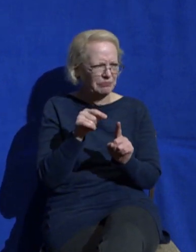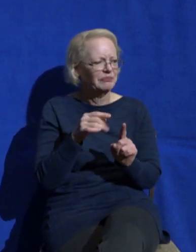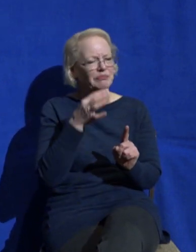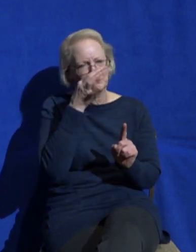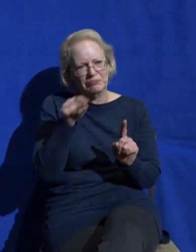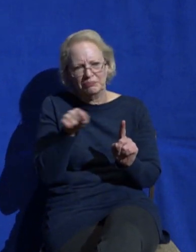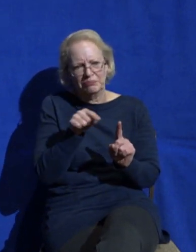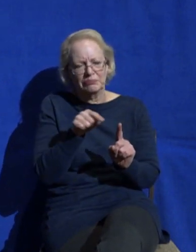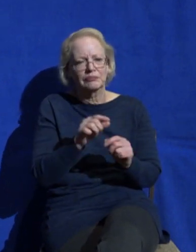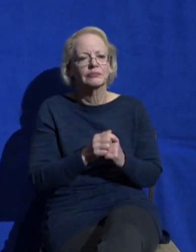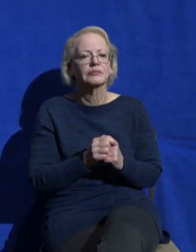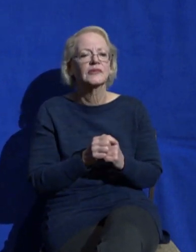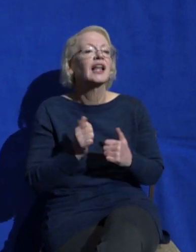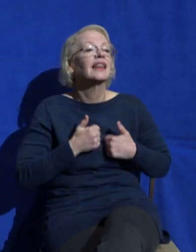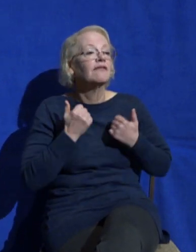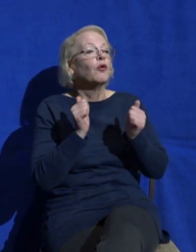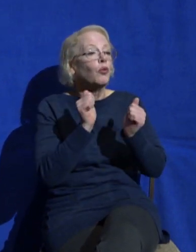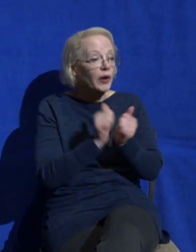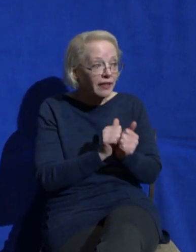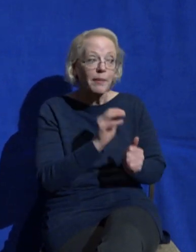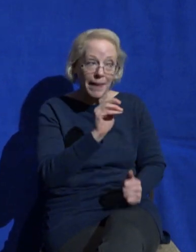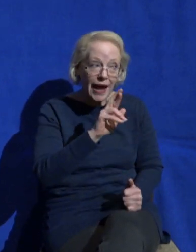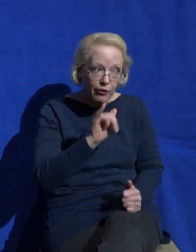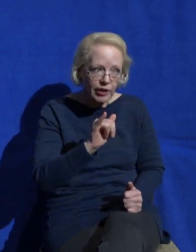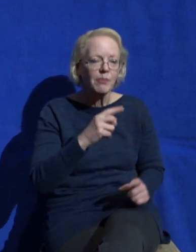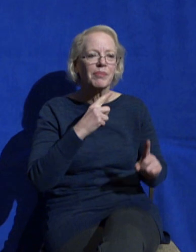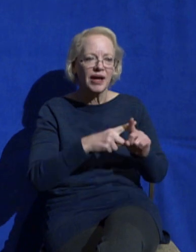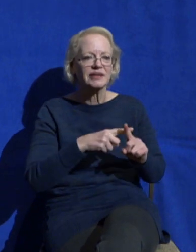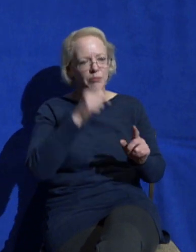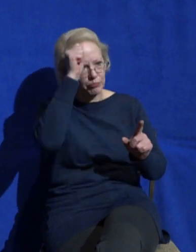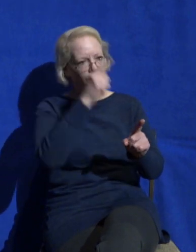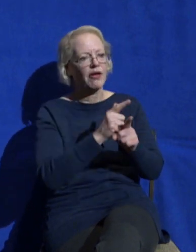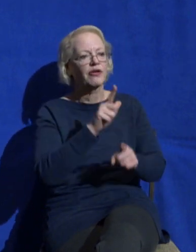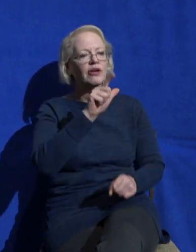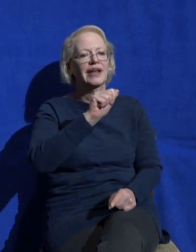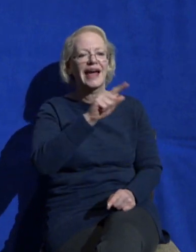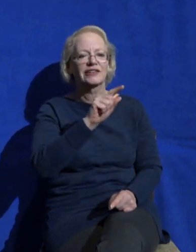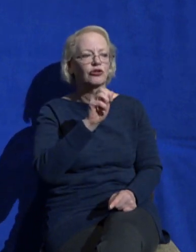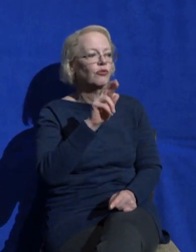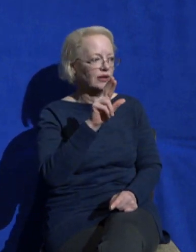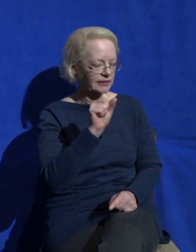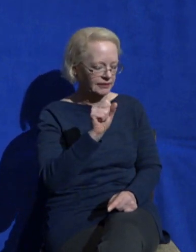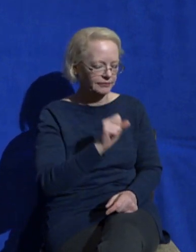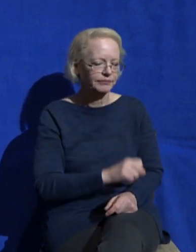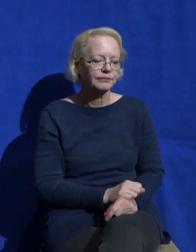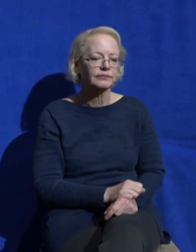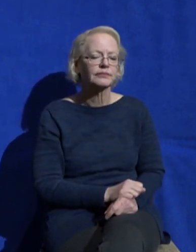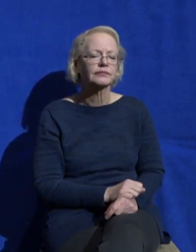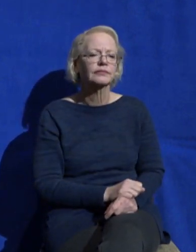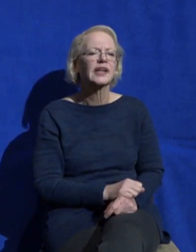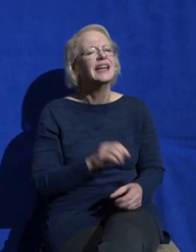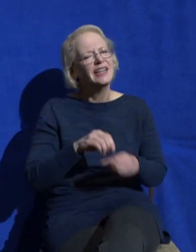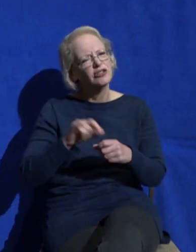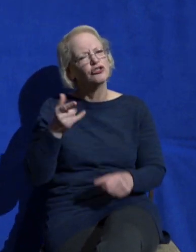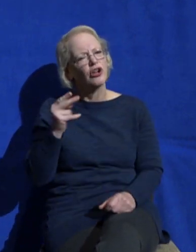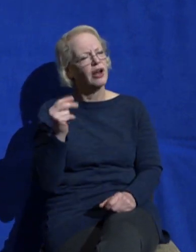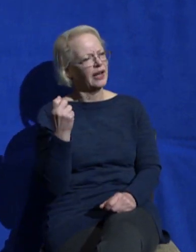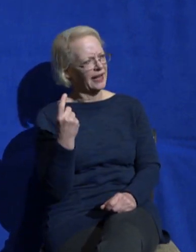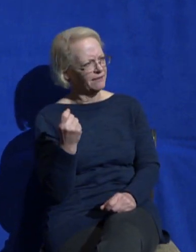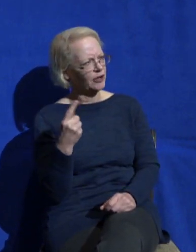brother Lazarus. And what's interesting is that even in John 11, you can see a bit of a contrast in how these two